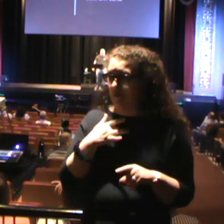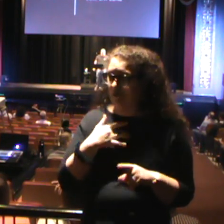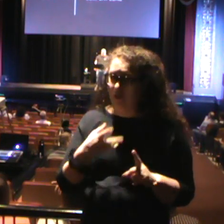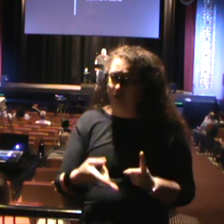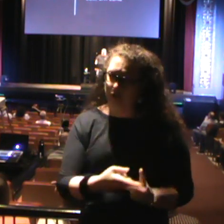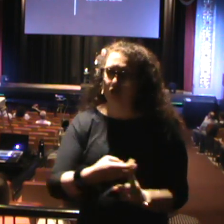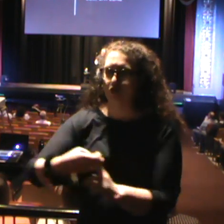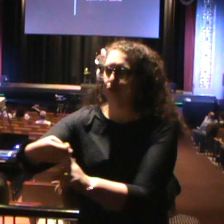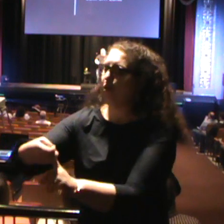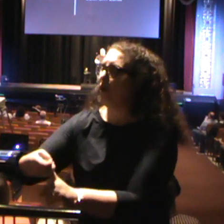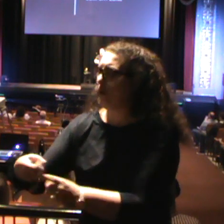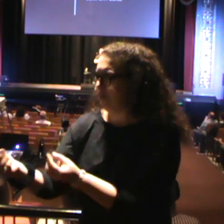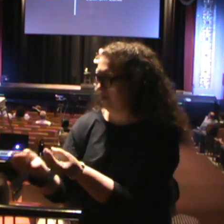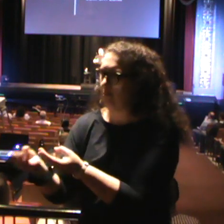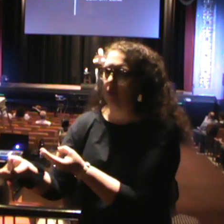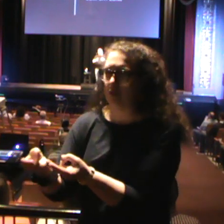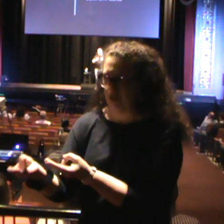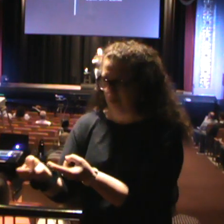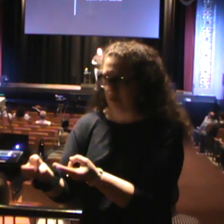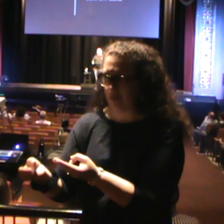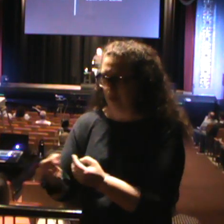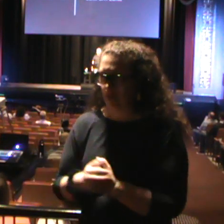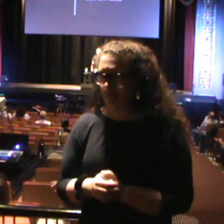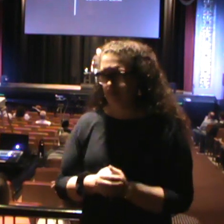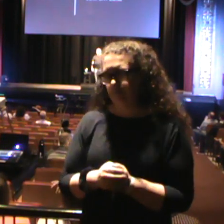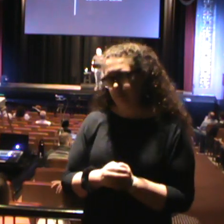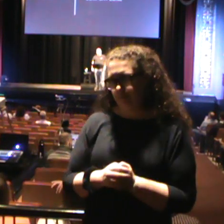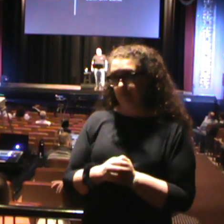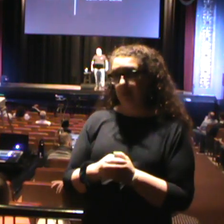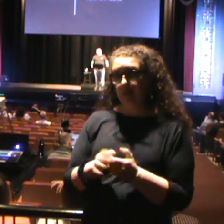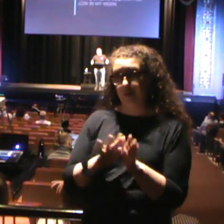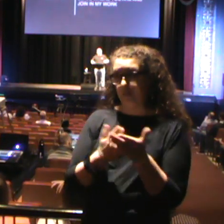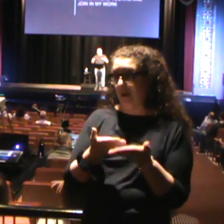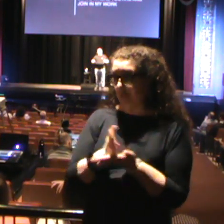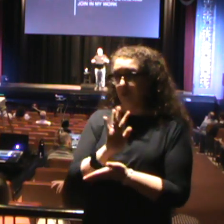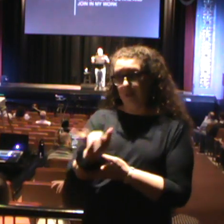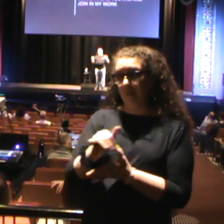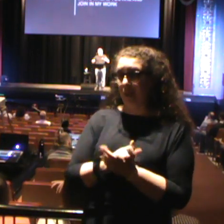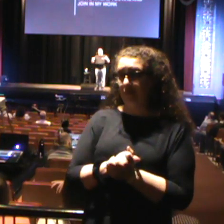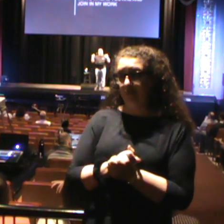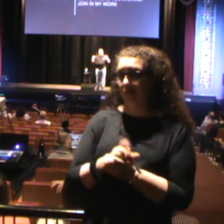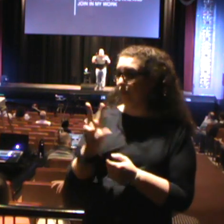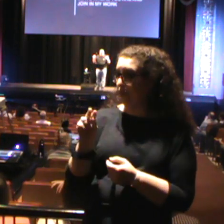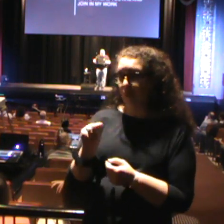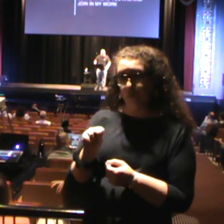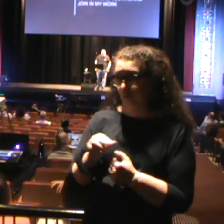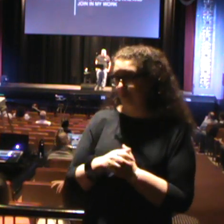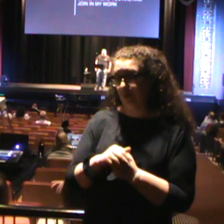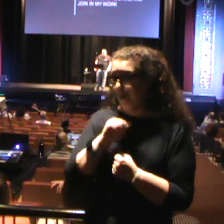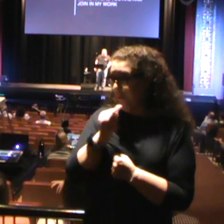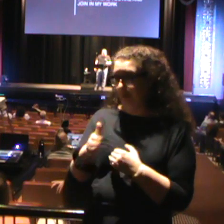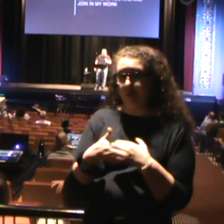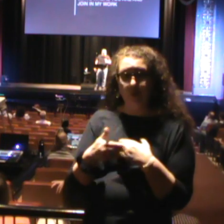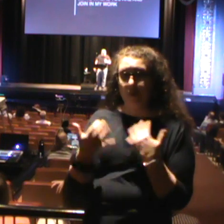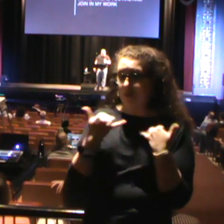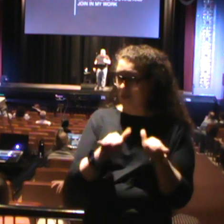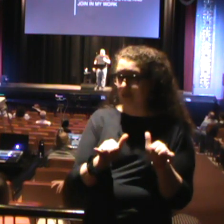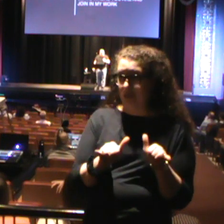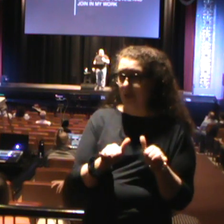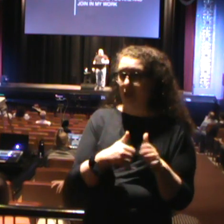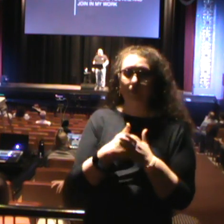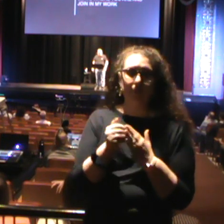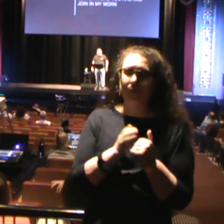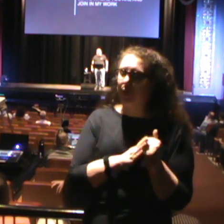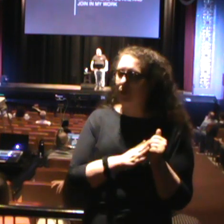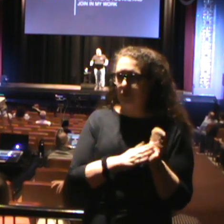comfort zone. And nowhere in the Bible does it allow for that. Nowhere in the Bible are we called to stay in our comfort zone. He says, if you want me